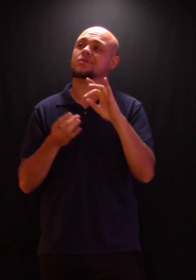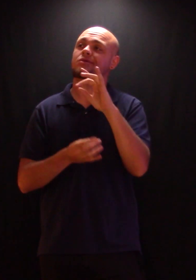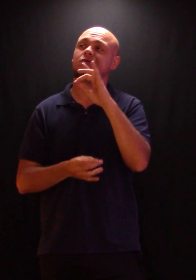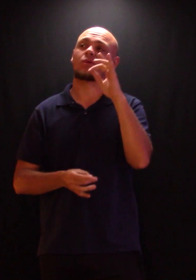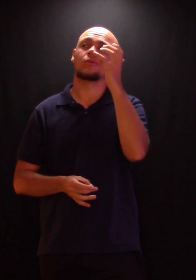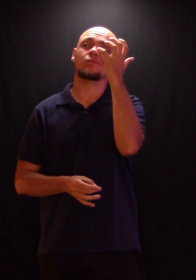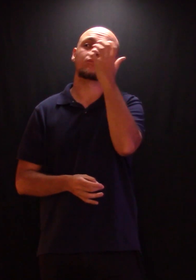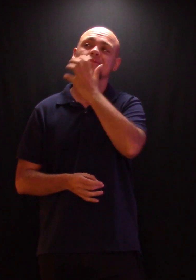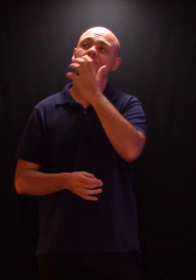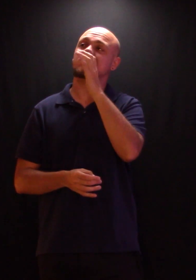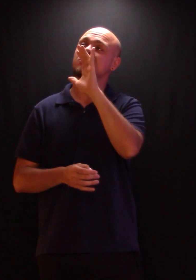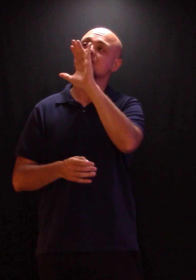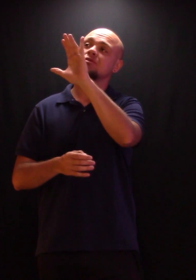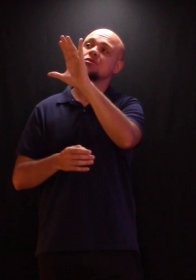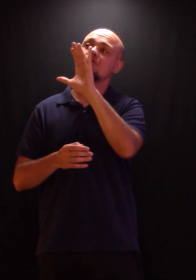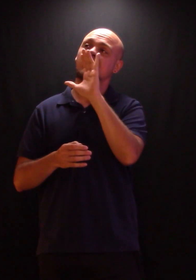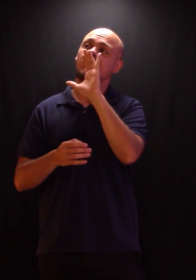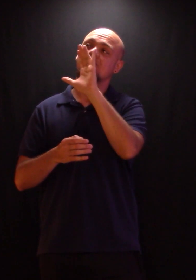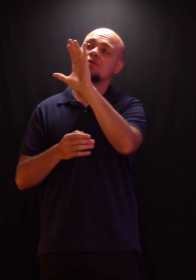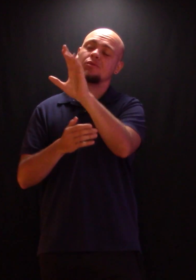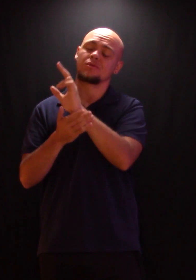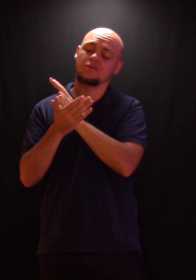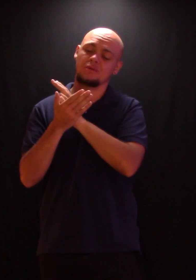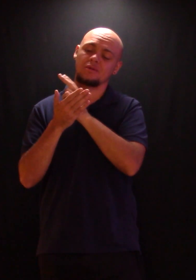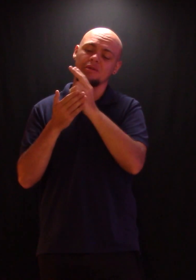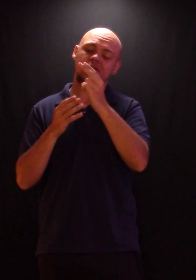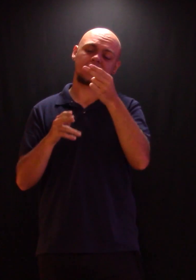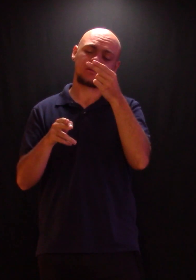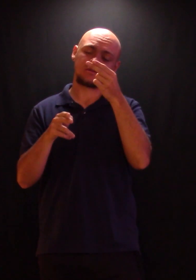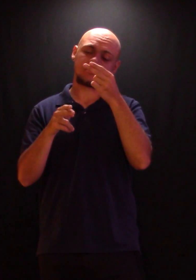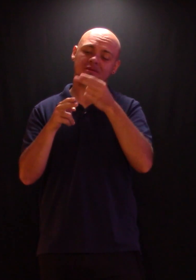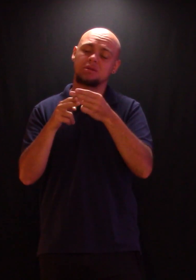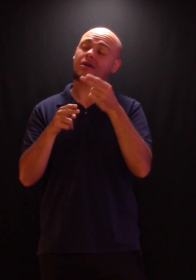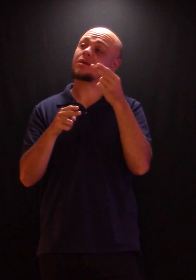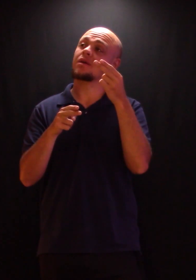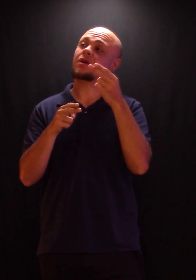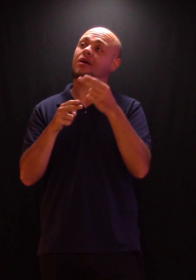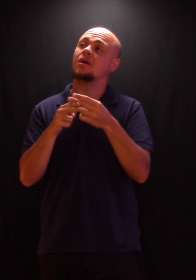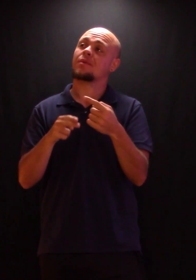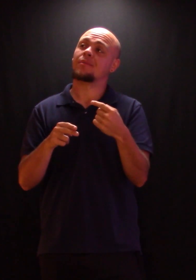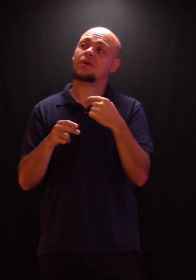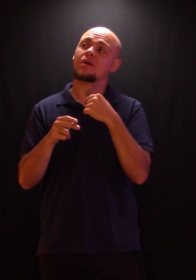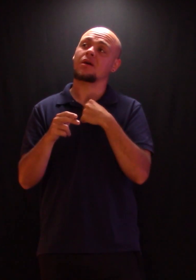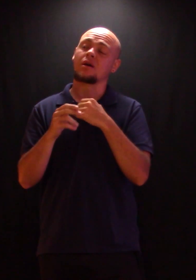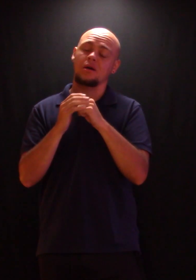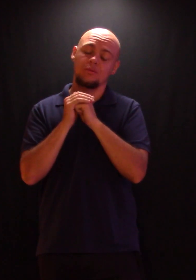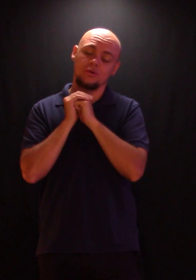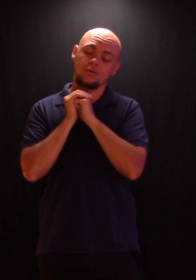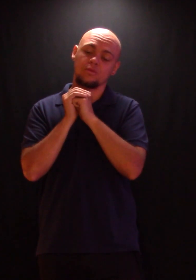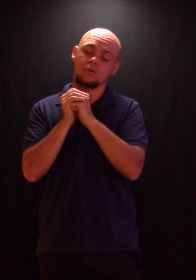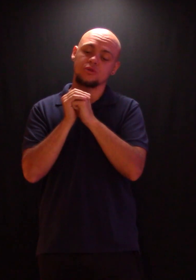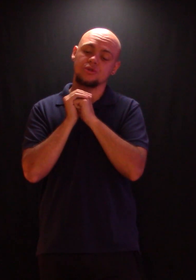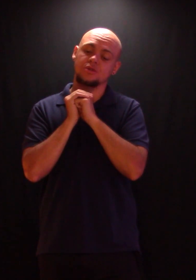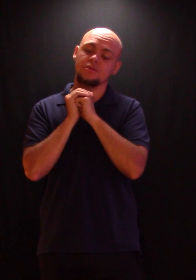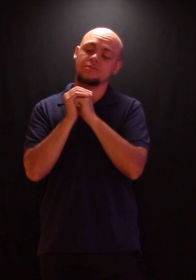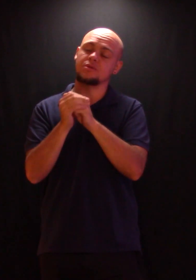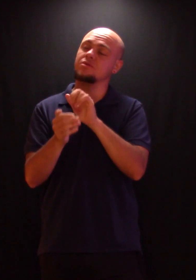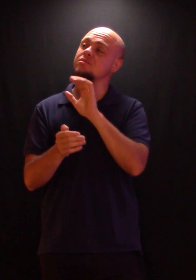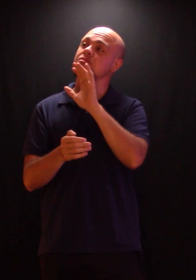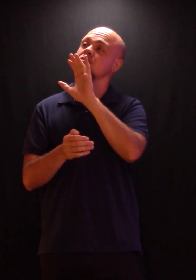soul I'll worship Your holy name Yes, I will